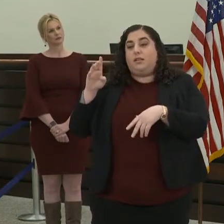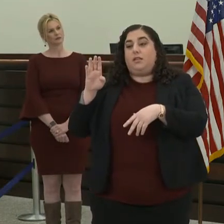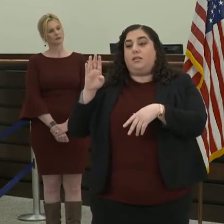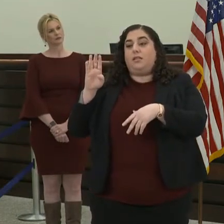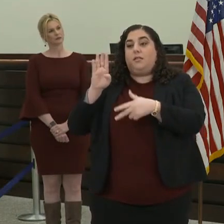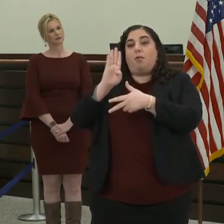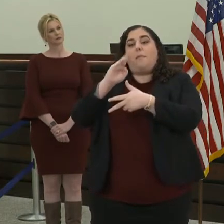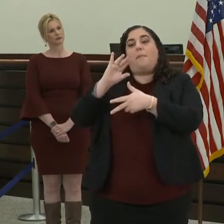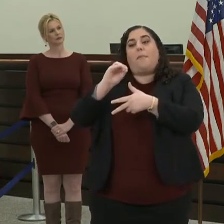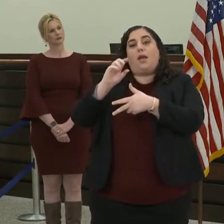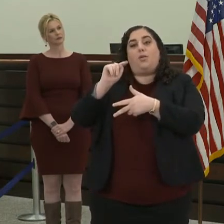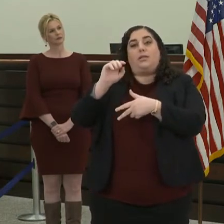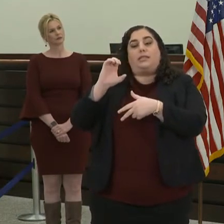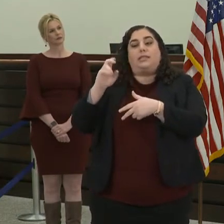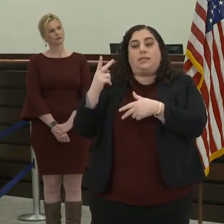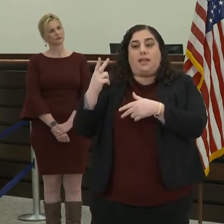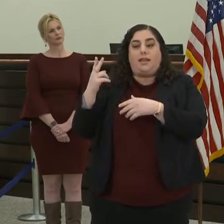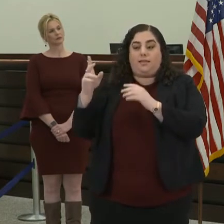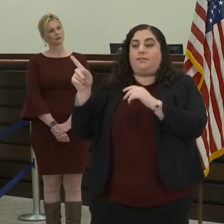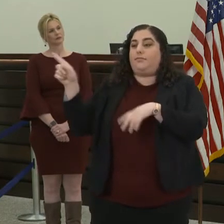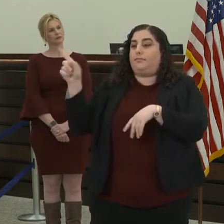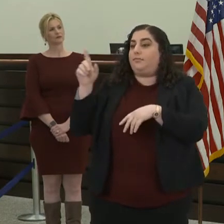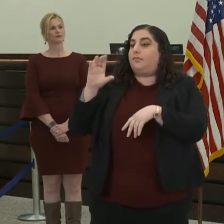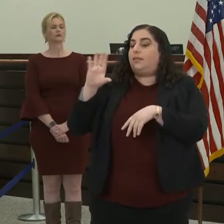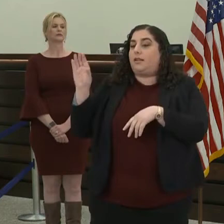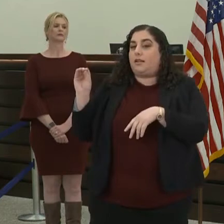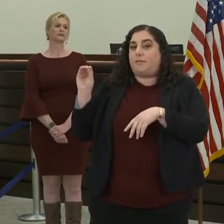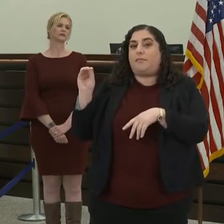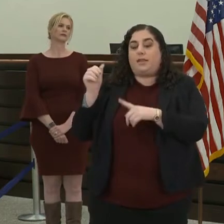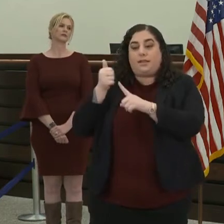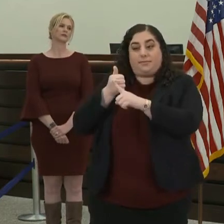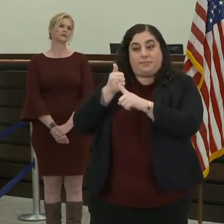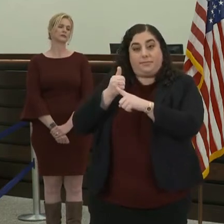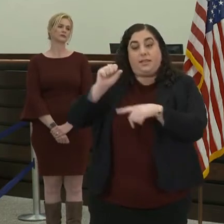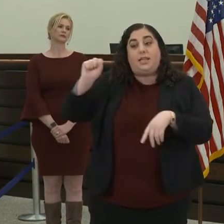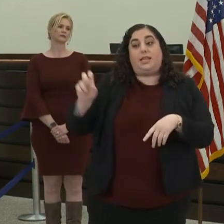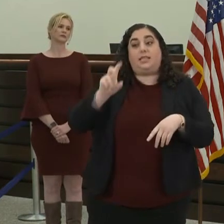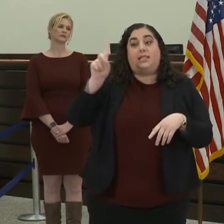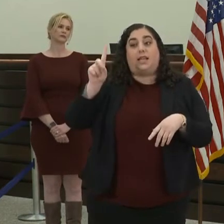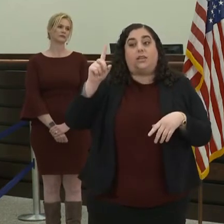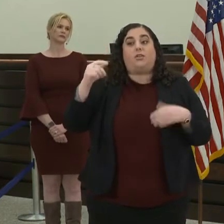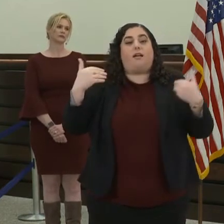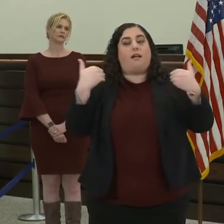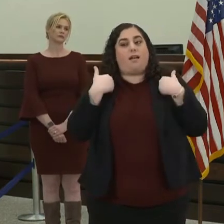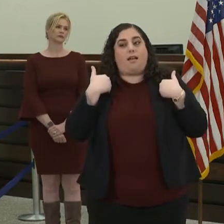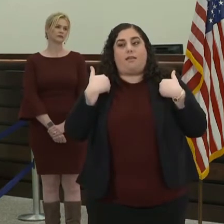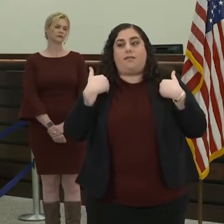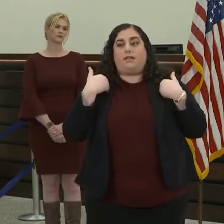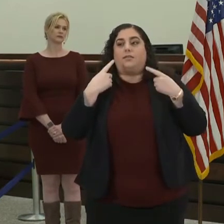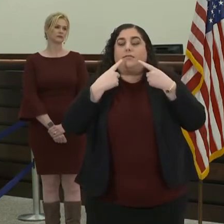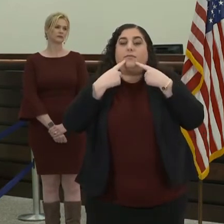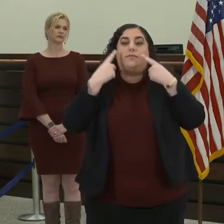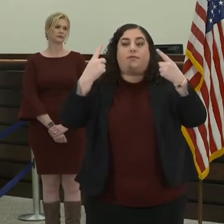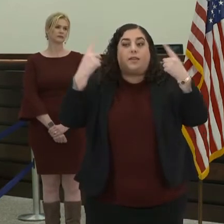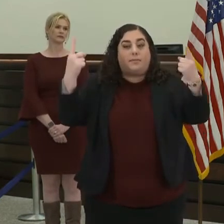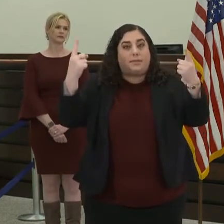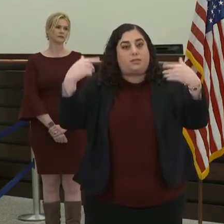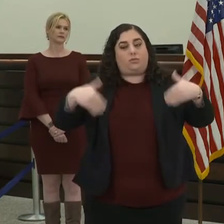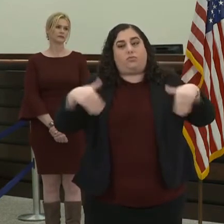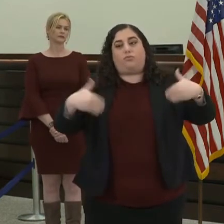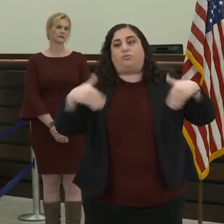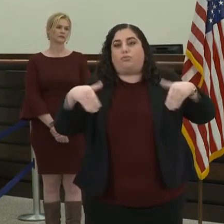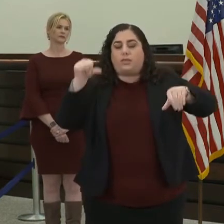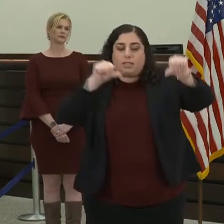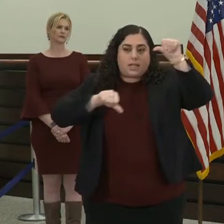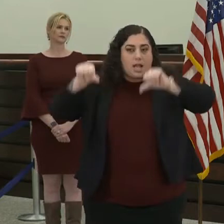is an absolute global leader and a home to world-class life science industry. San Diego companies